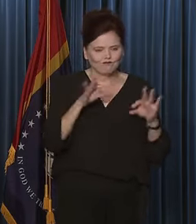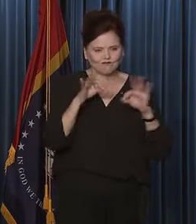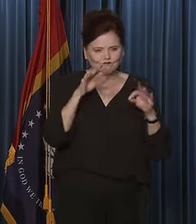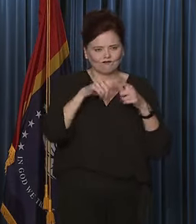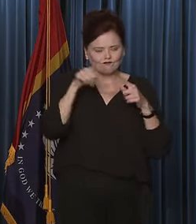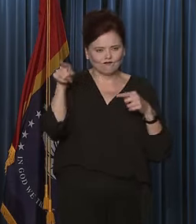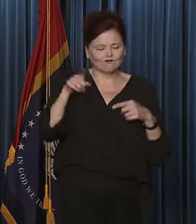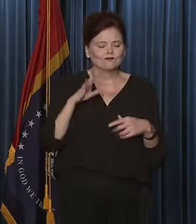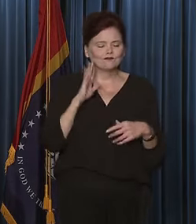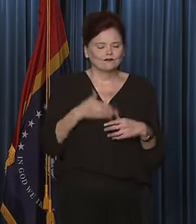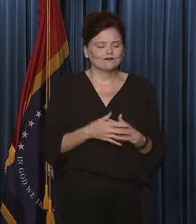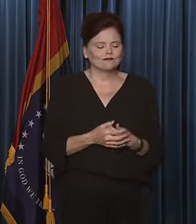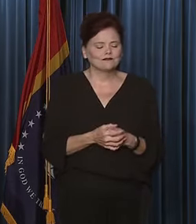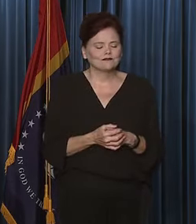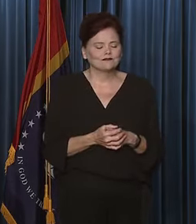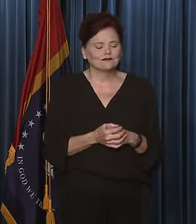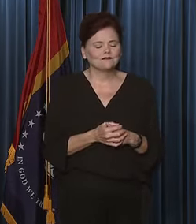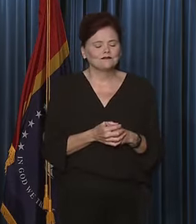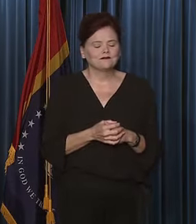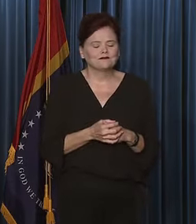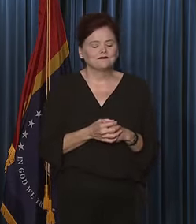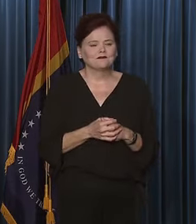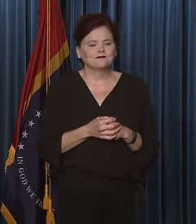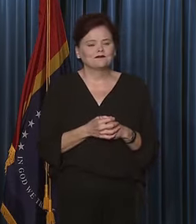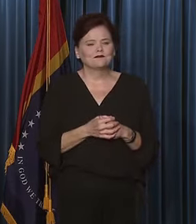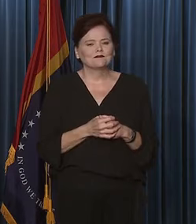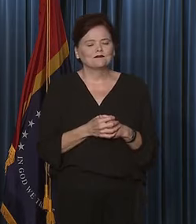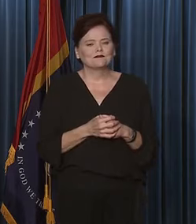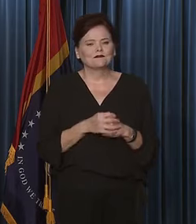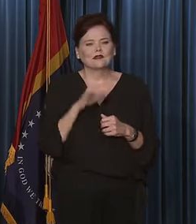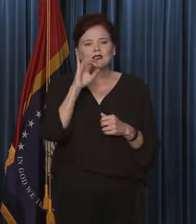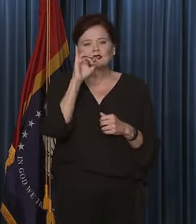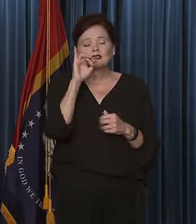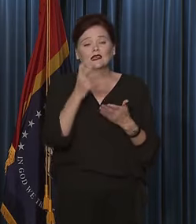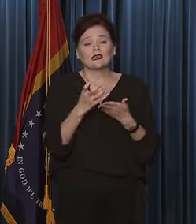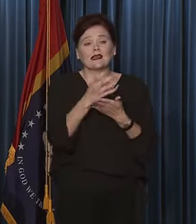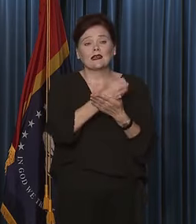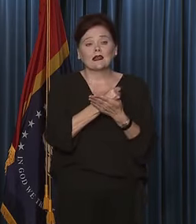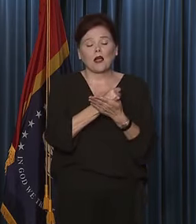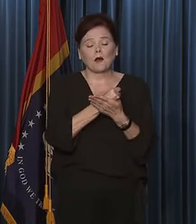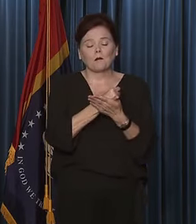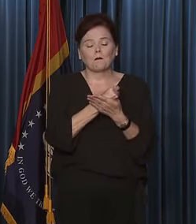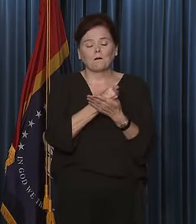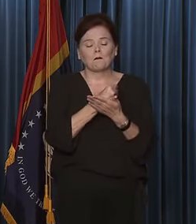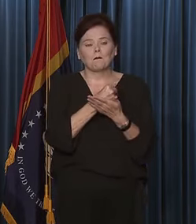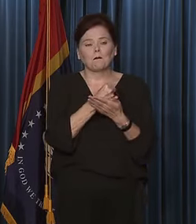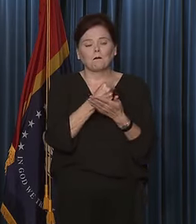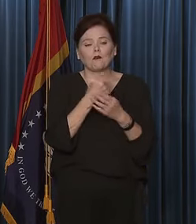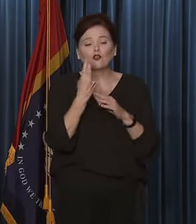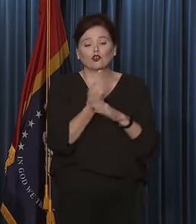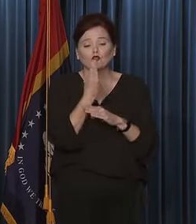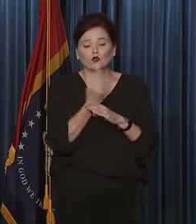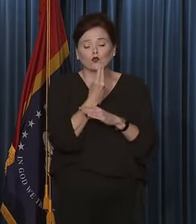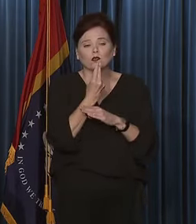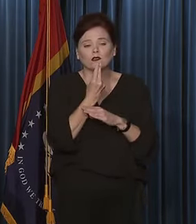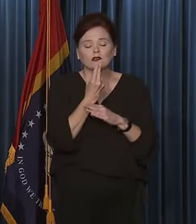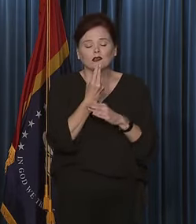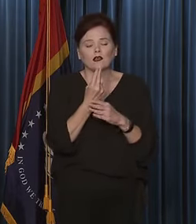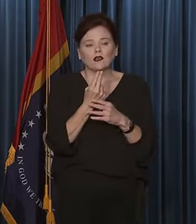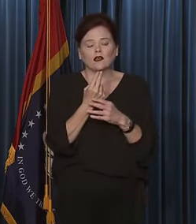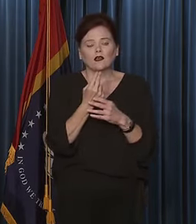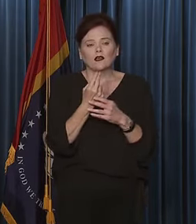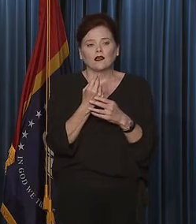Because it is the income, the use of